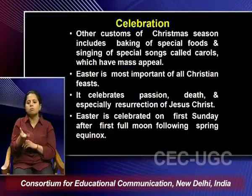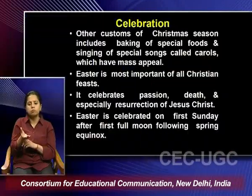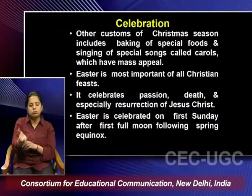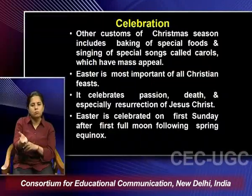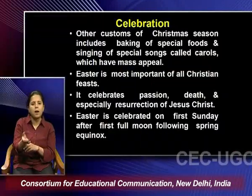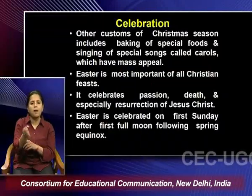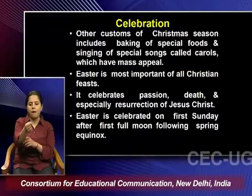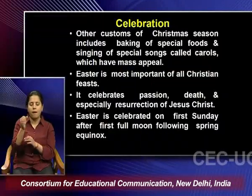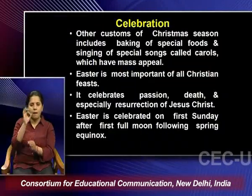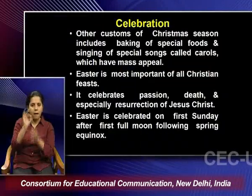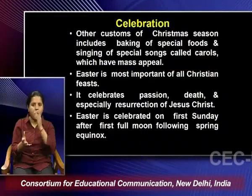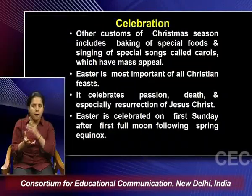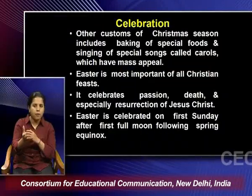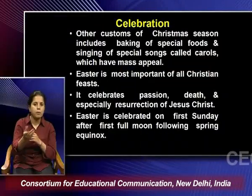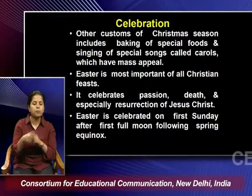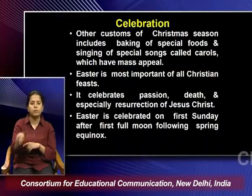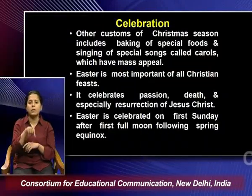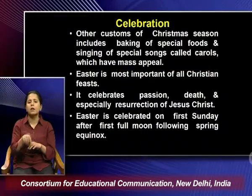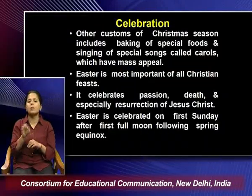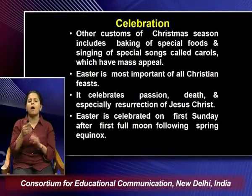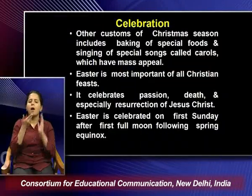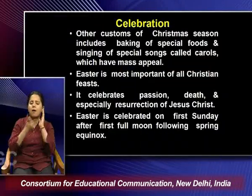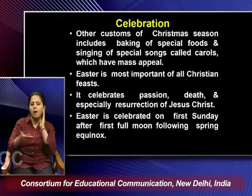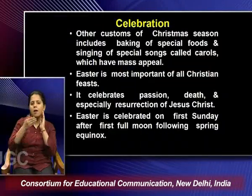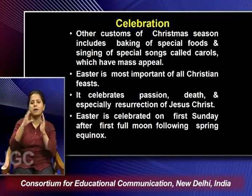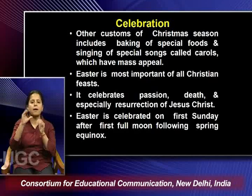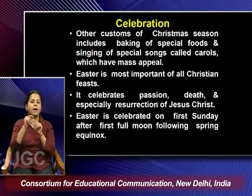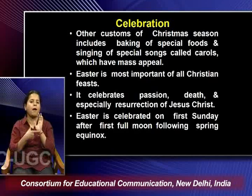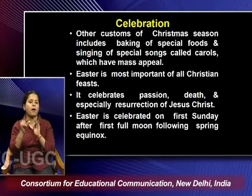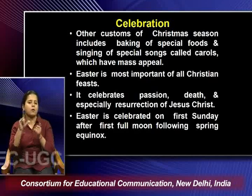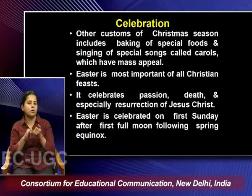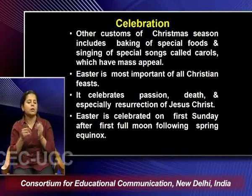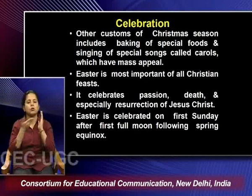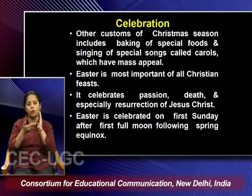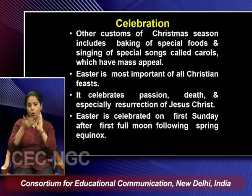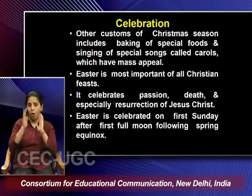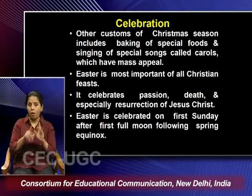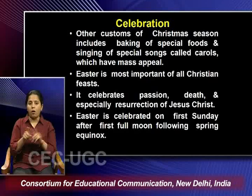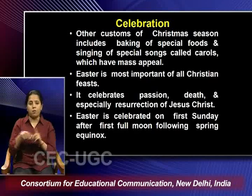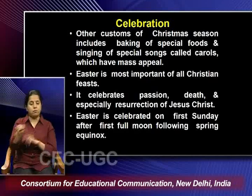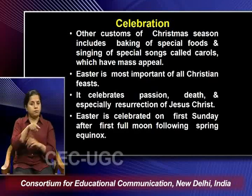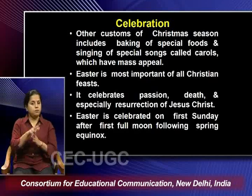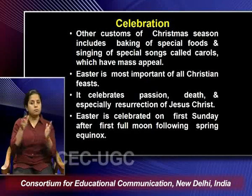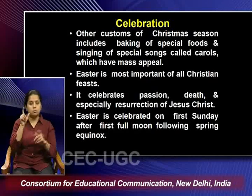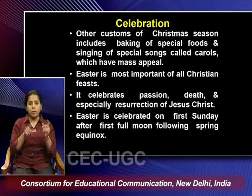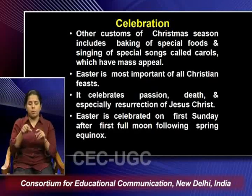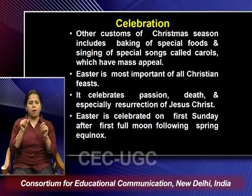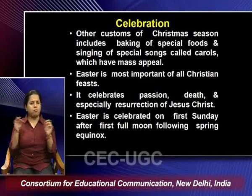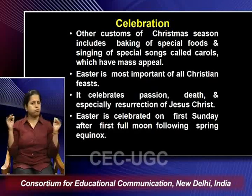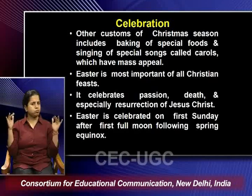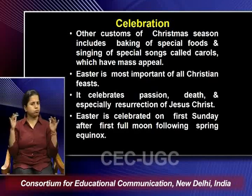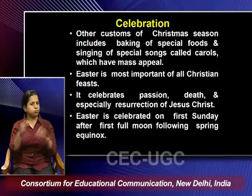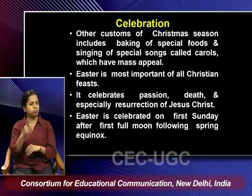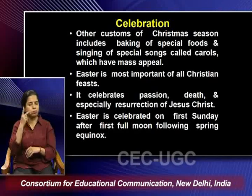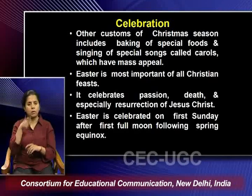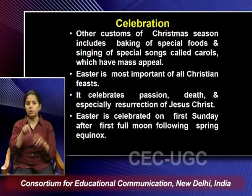singing of special songs called carols that is also being done and which have a lot of mass appeal. In